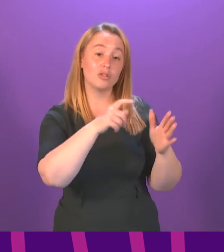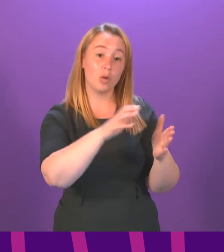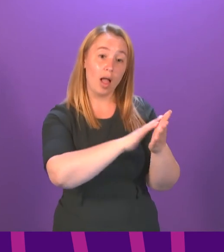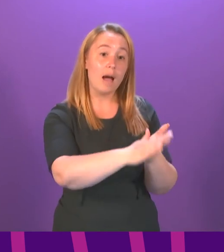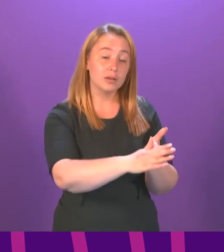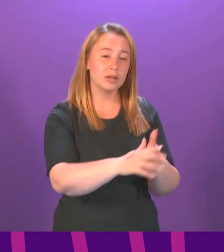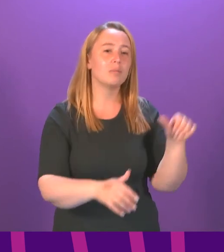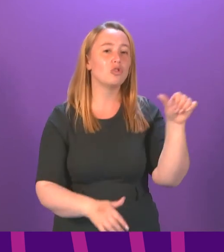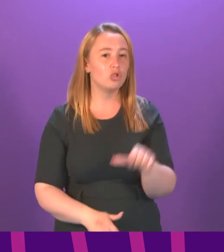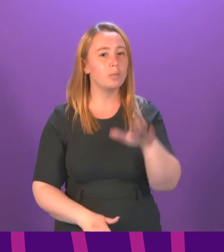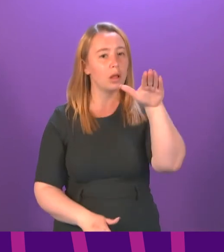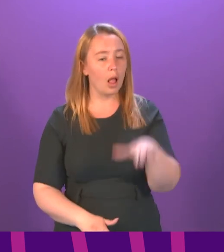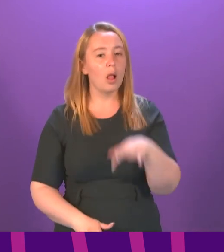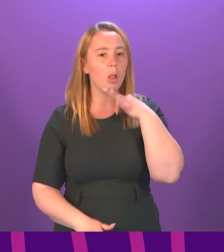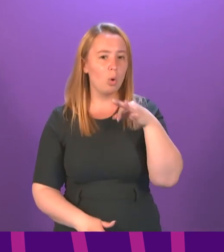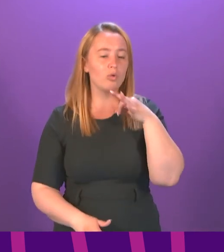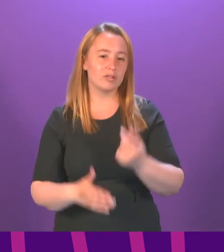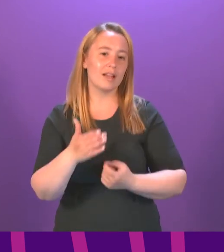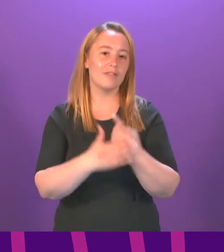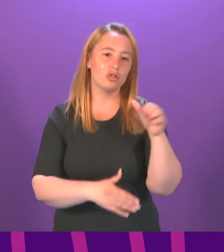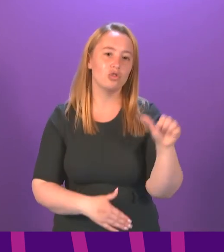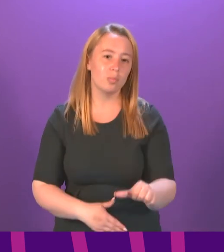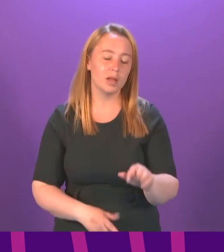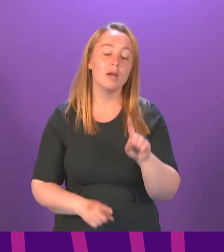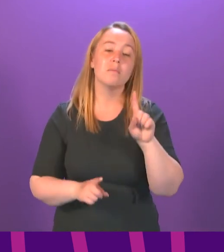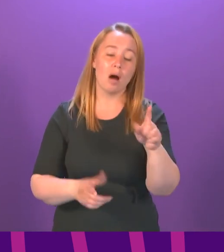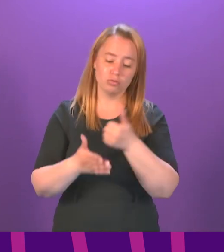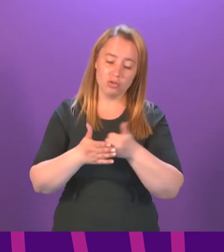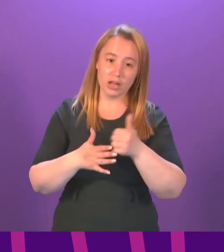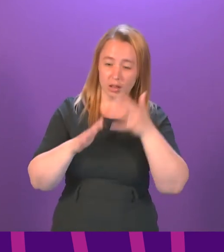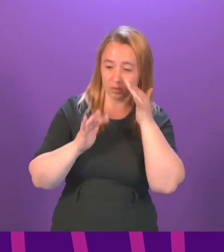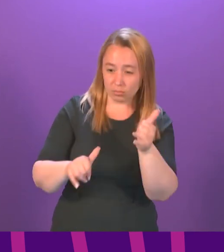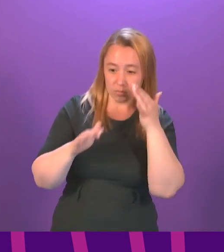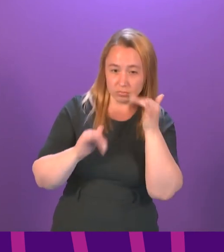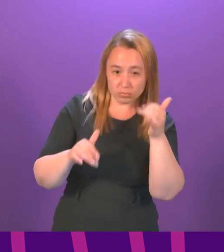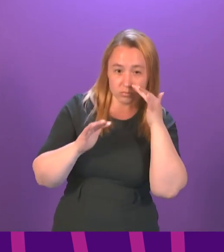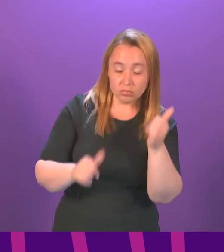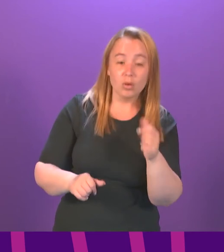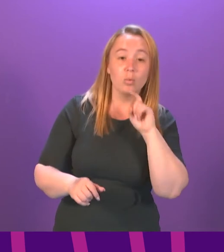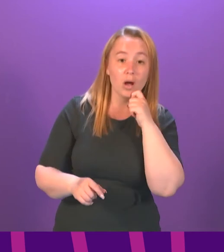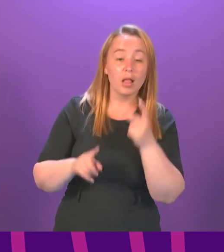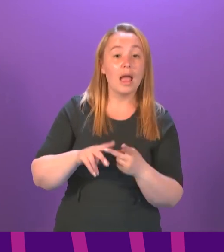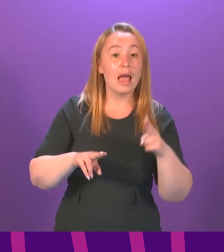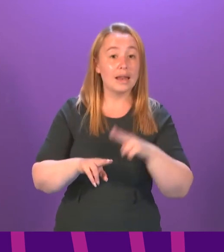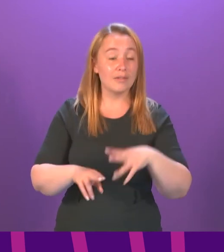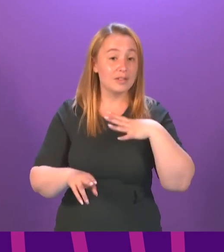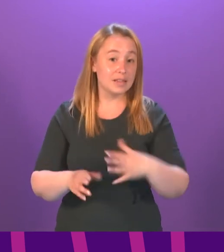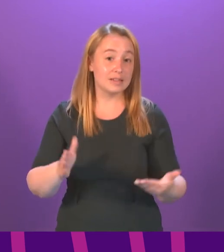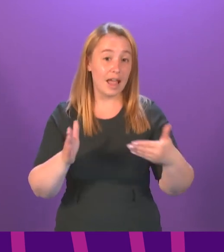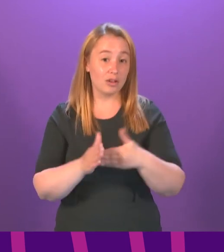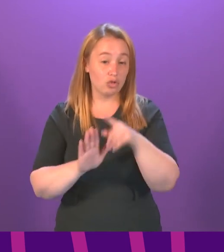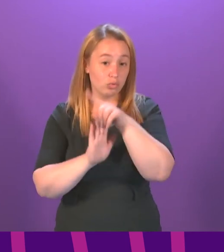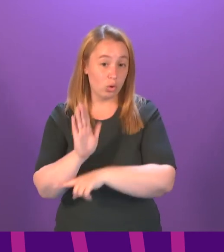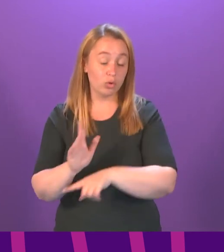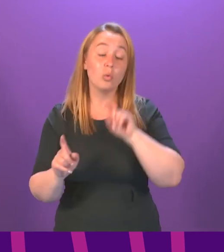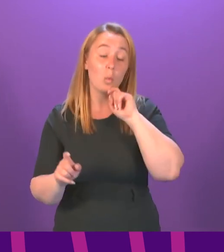be a low-risk event. But I go back to my original answer. We will monitor this on an ongoing basis. And if necessary, if we have to introduce even further mitigation, we will do